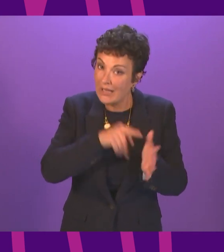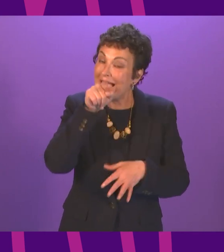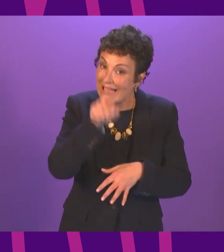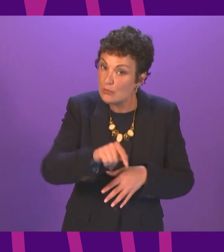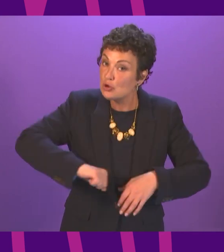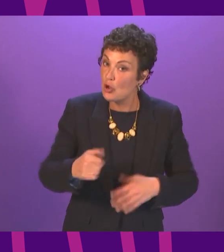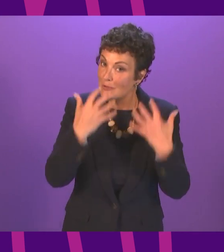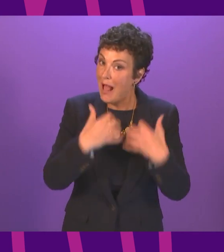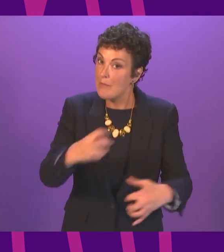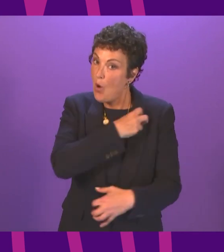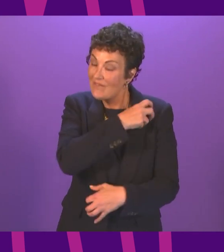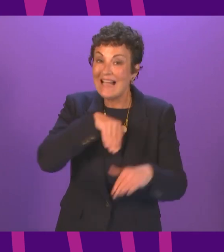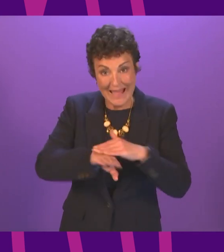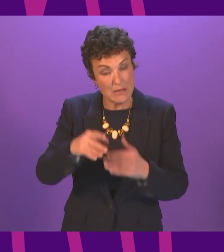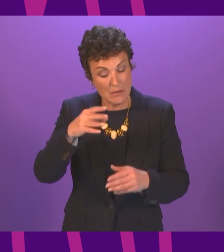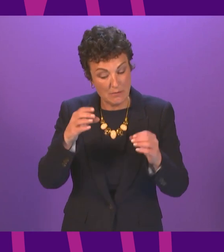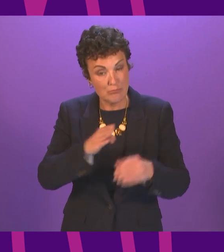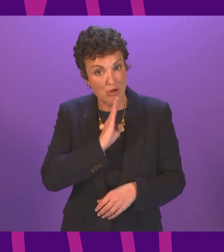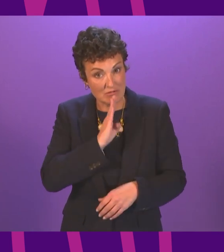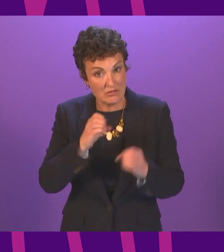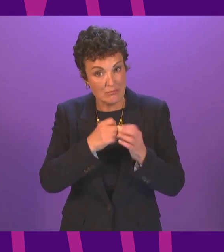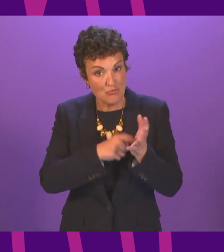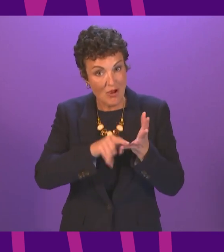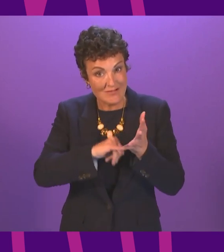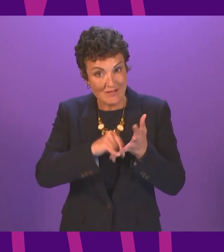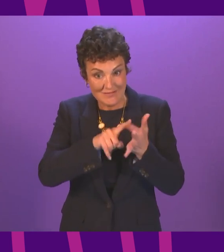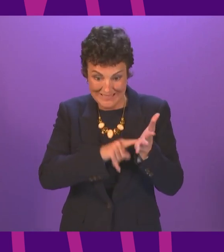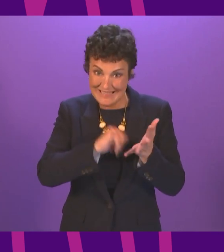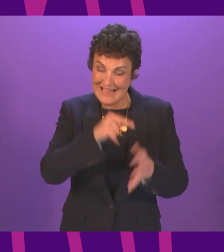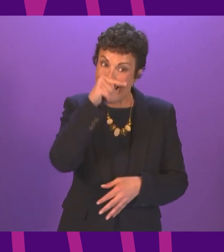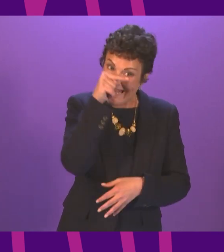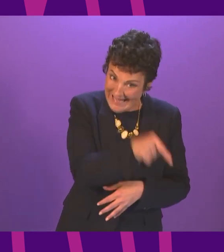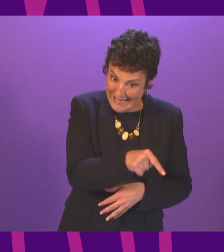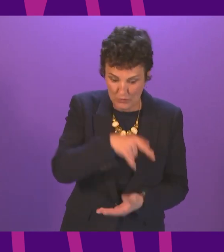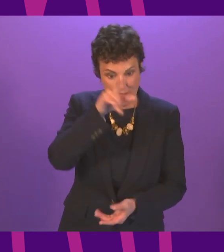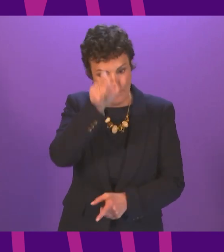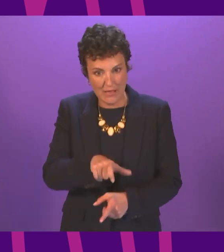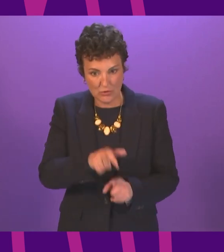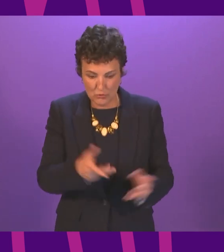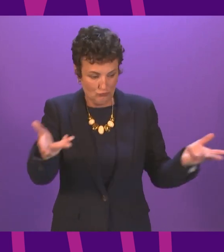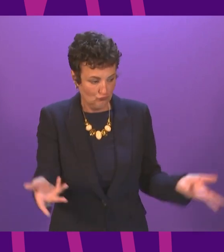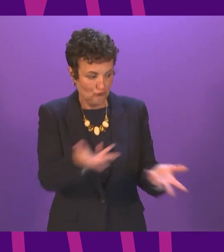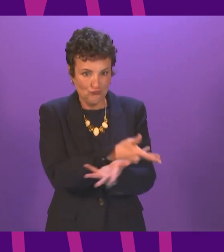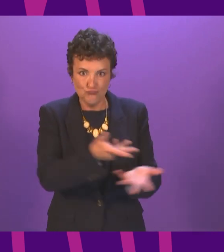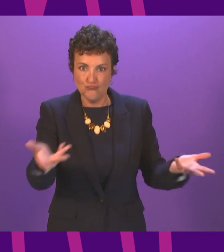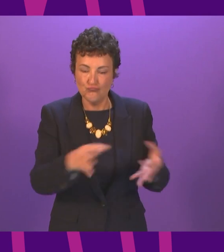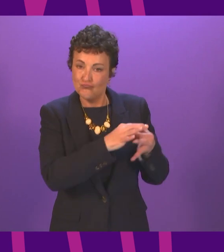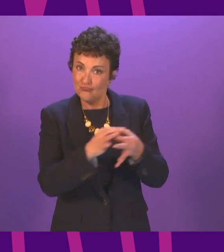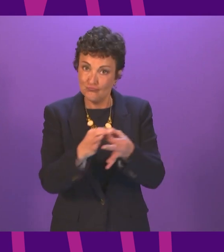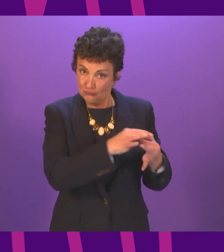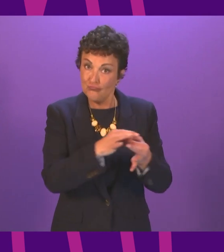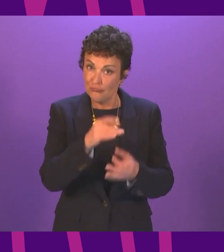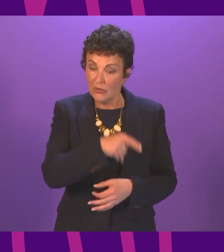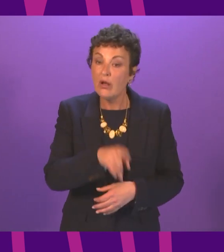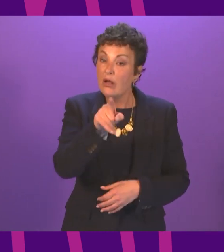Brussels helping the Scottish Parliament and all parliamentarians engage with the EU Presiding Officer recovery from Covid